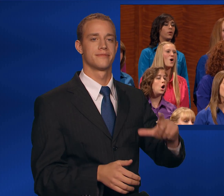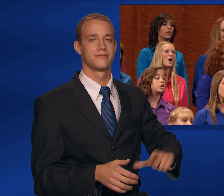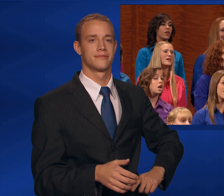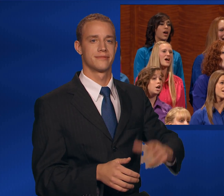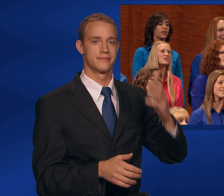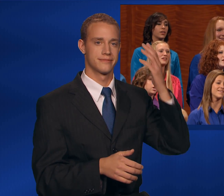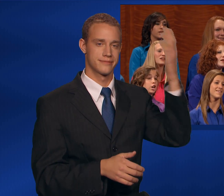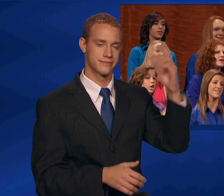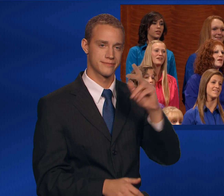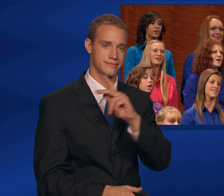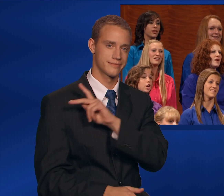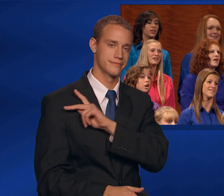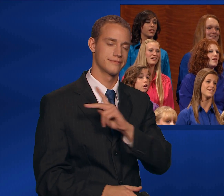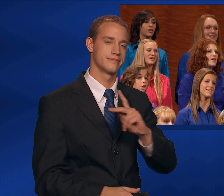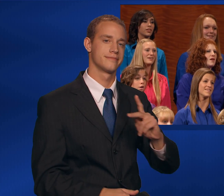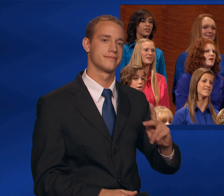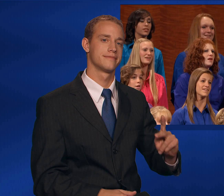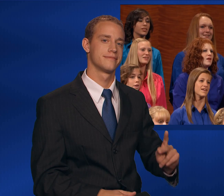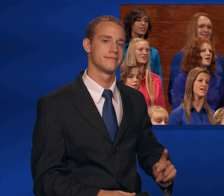Lord and King.